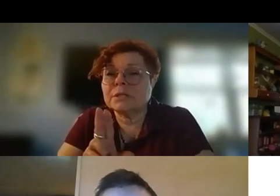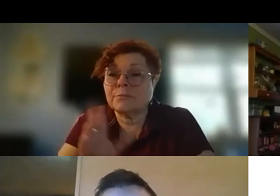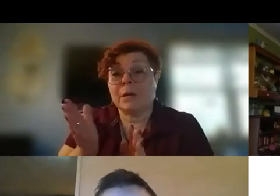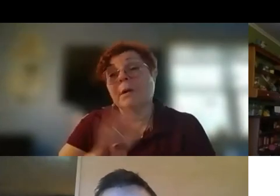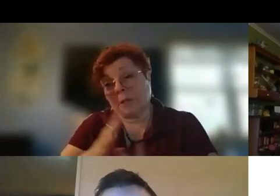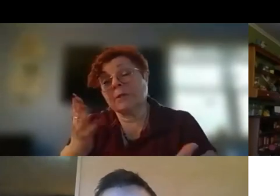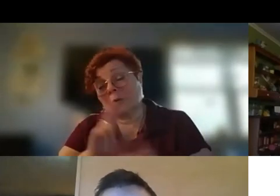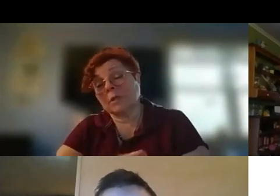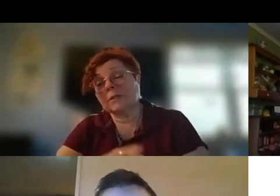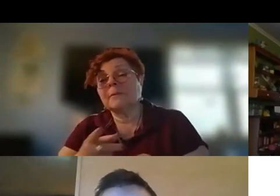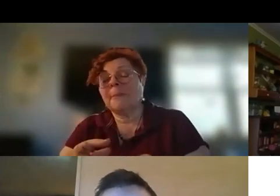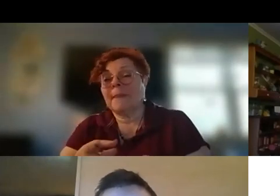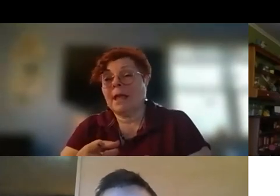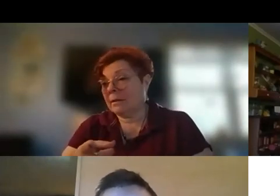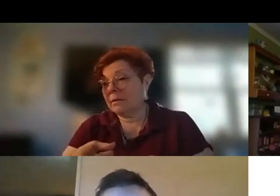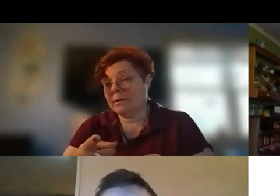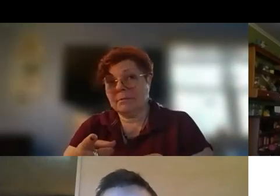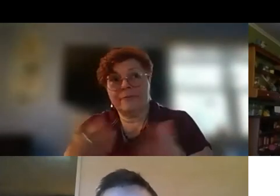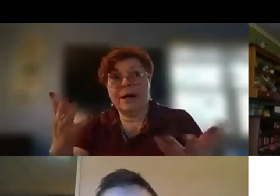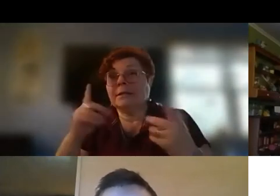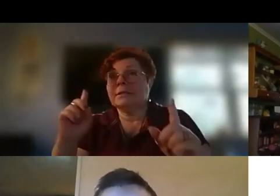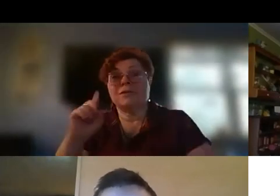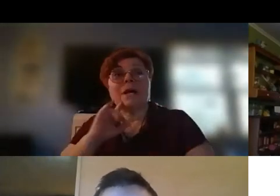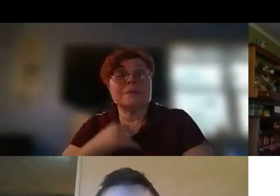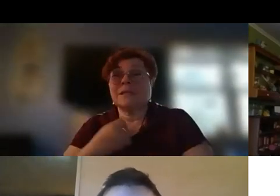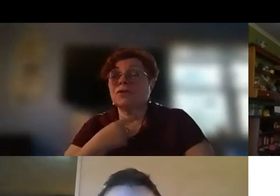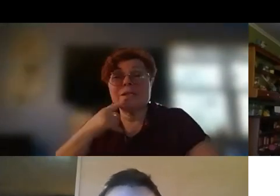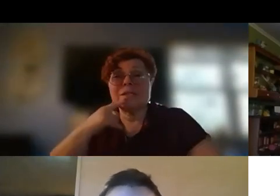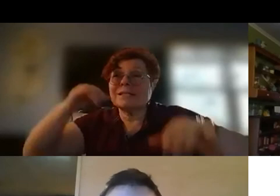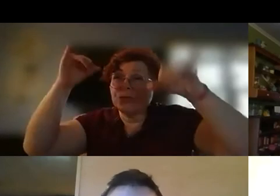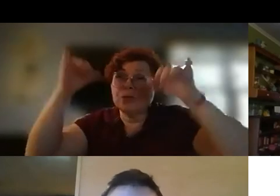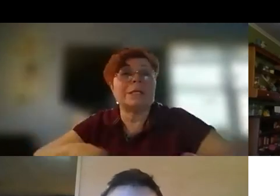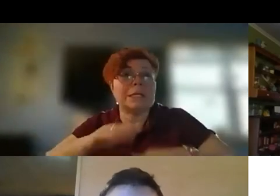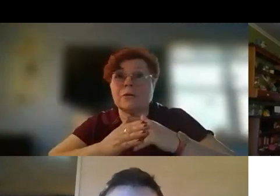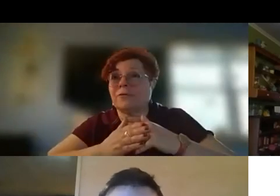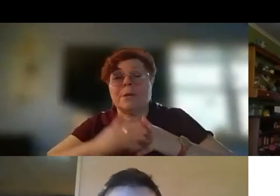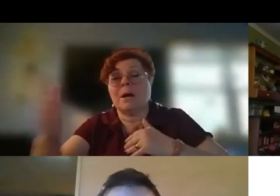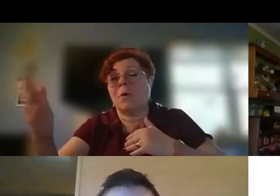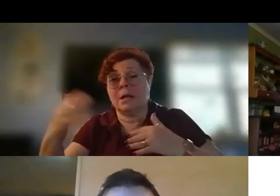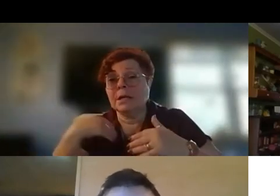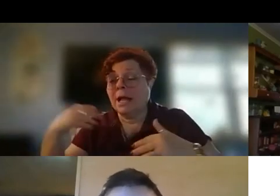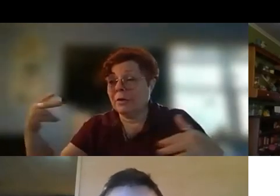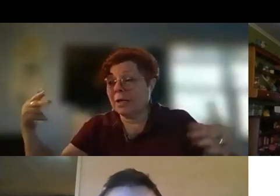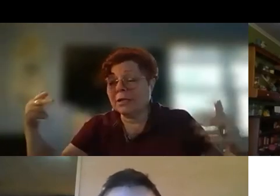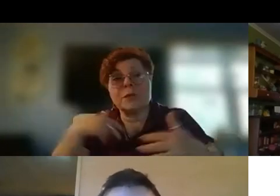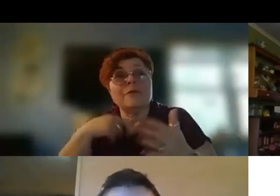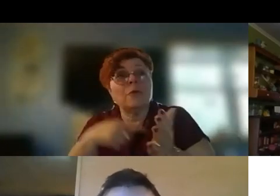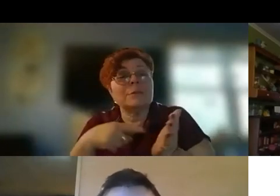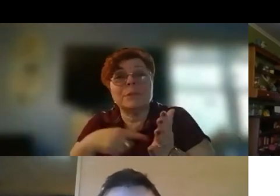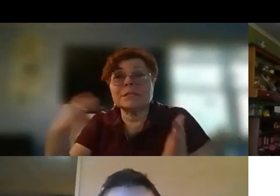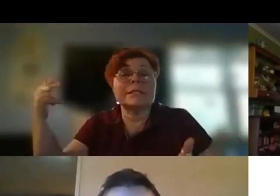primarily, of course. And finally, Jonathan said, just let's do it here from now on. You get, you can afford the bus to